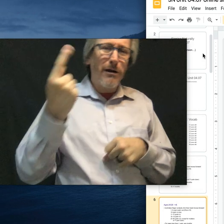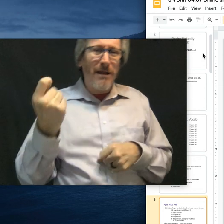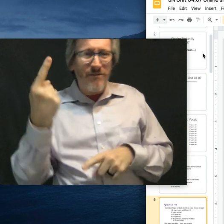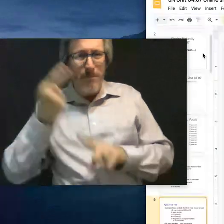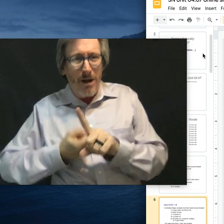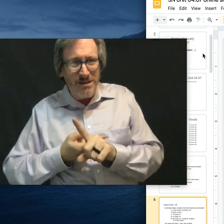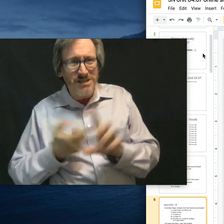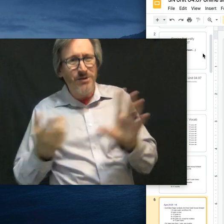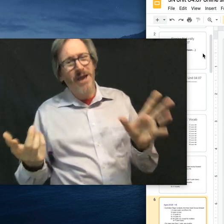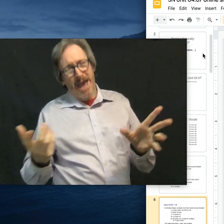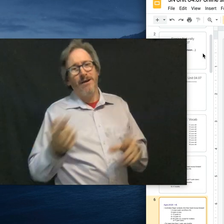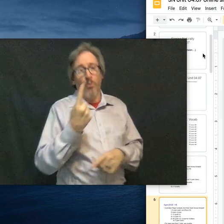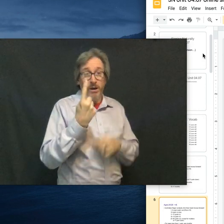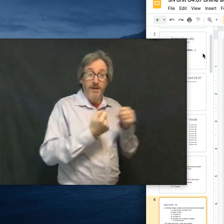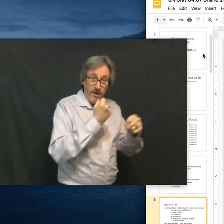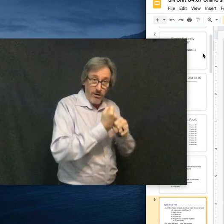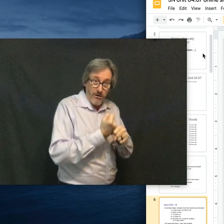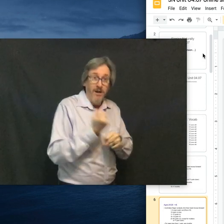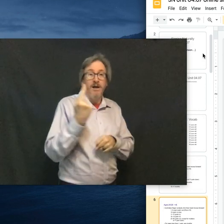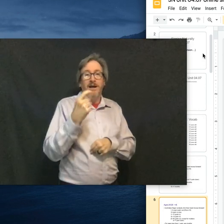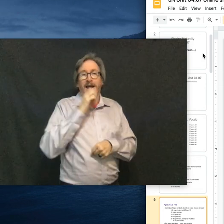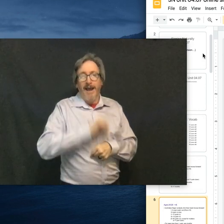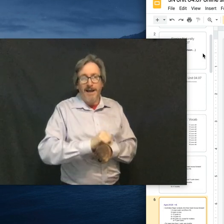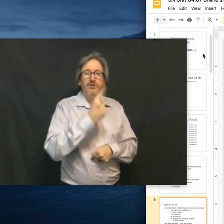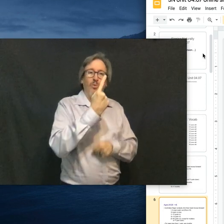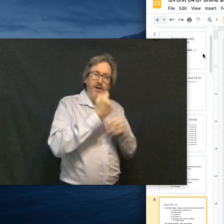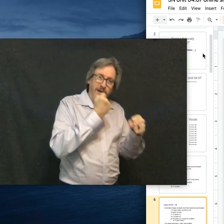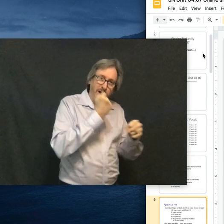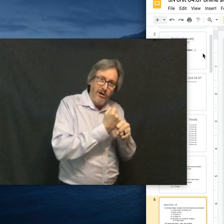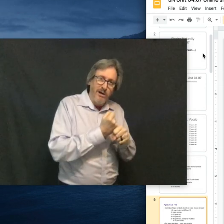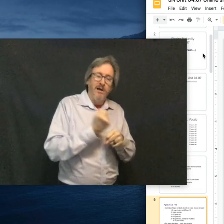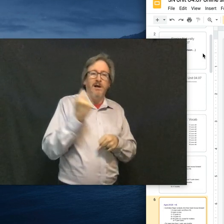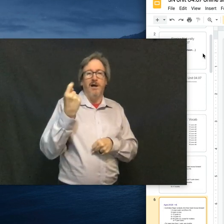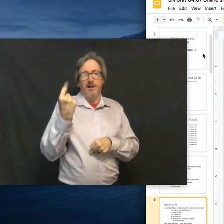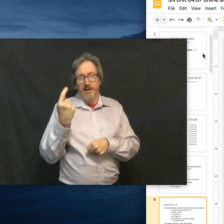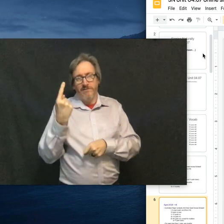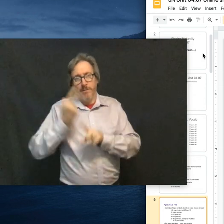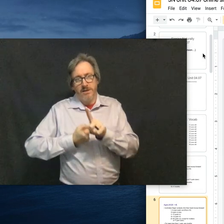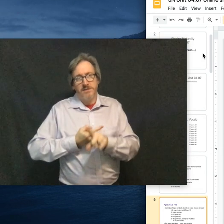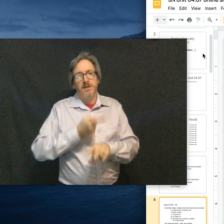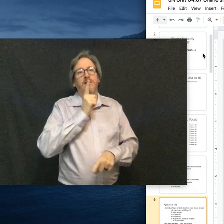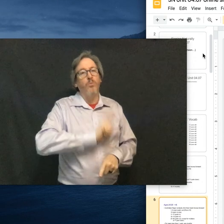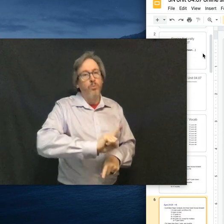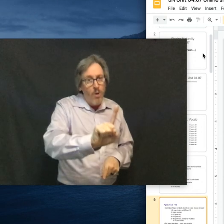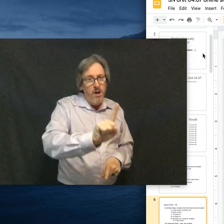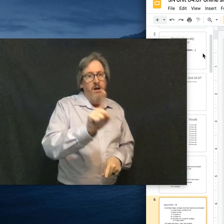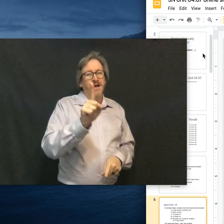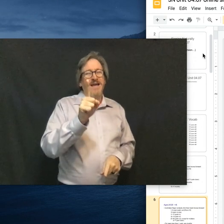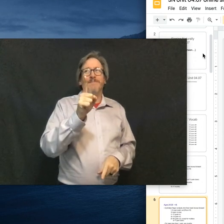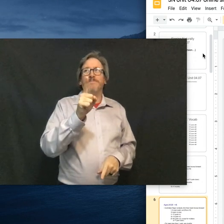one year, eleven months. You can, one year, age, one year, eleven months.